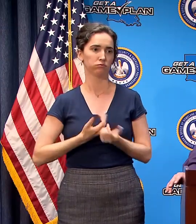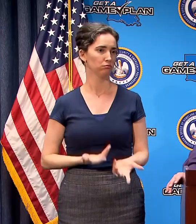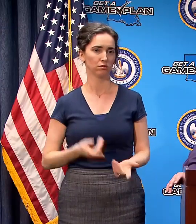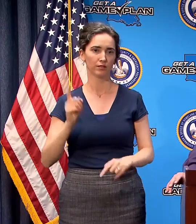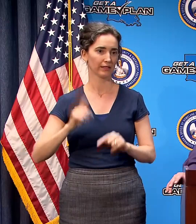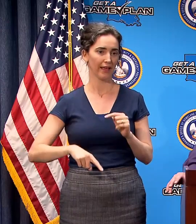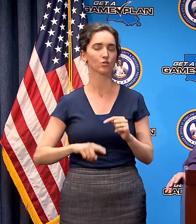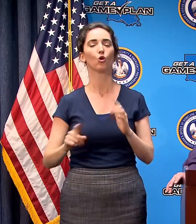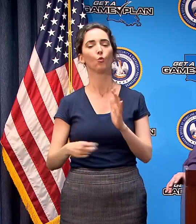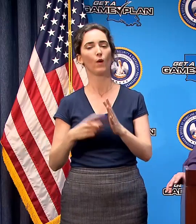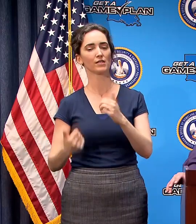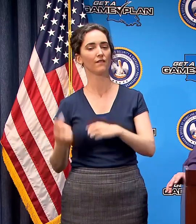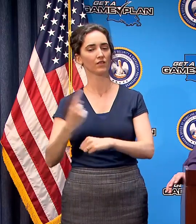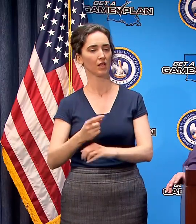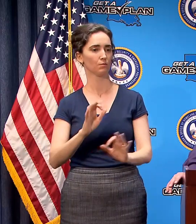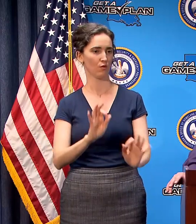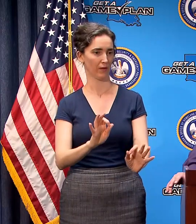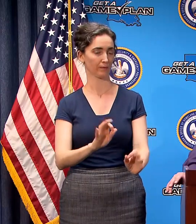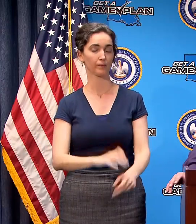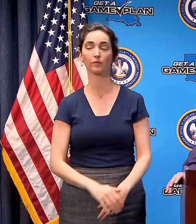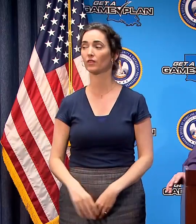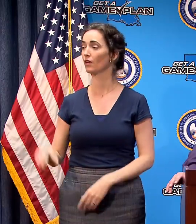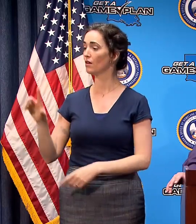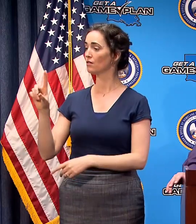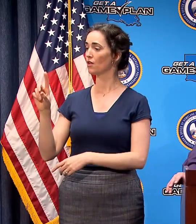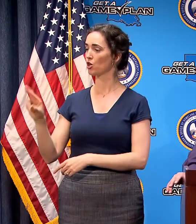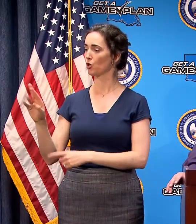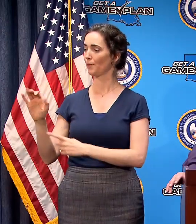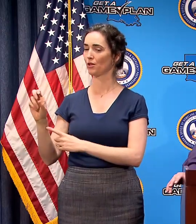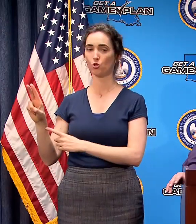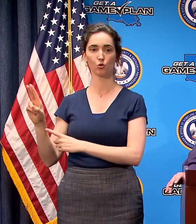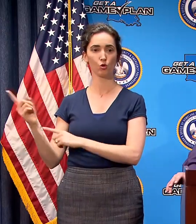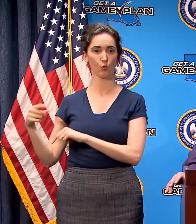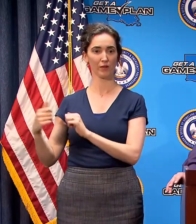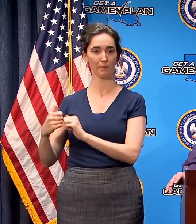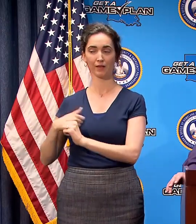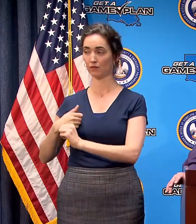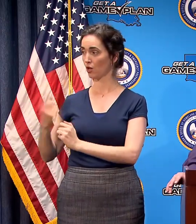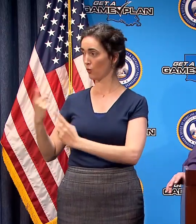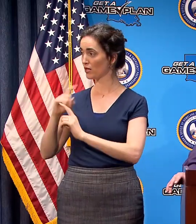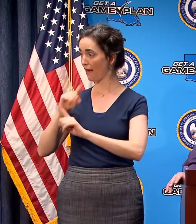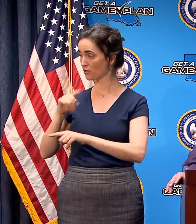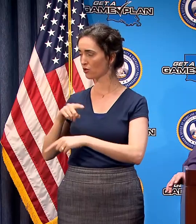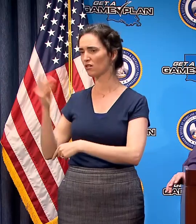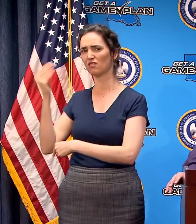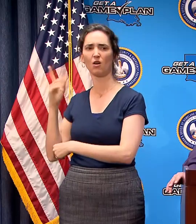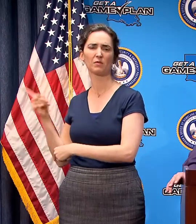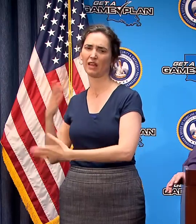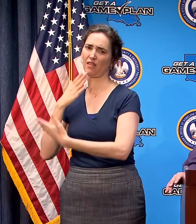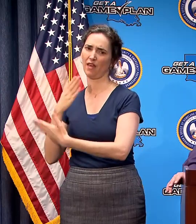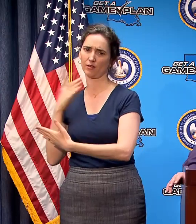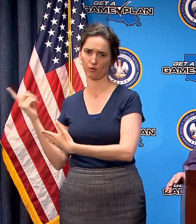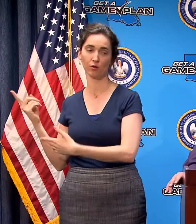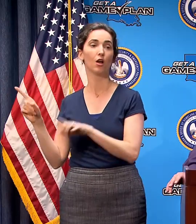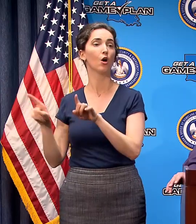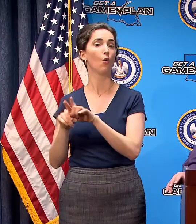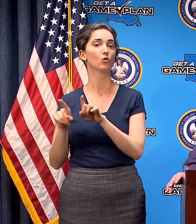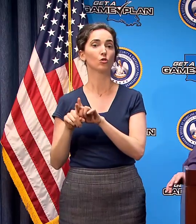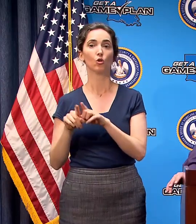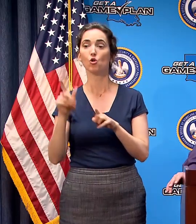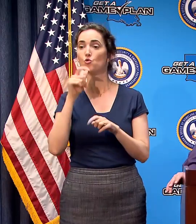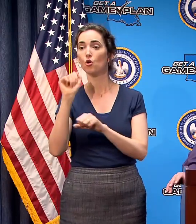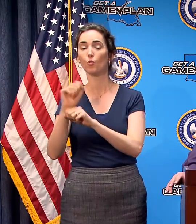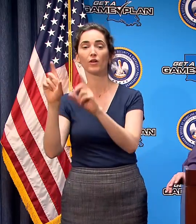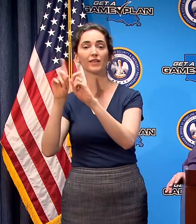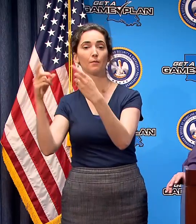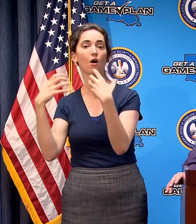to thank Dr. BU who's here with me today to answer any specific questions as it relates to testing and by extension everybody who works